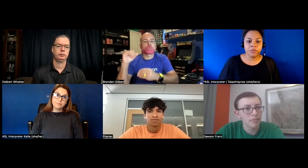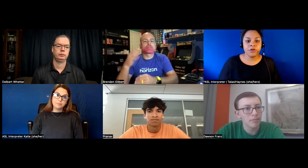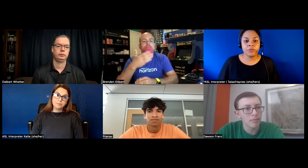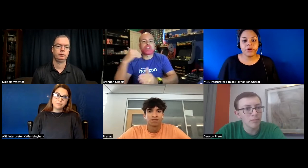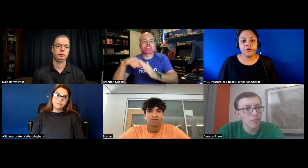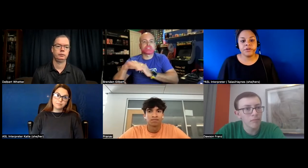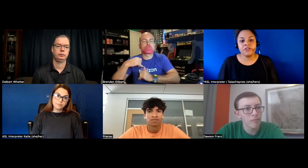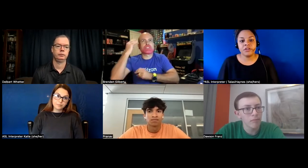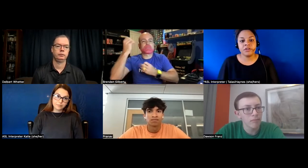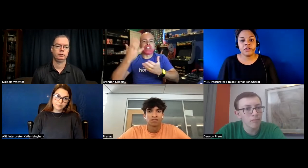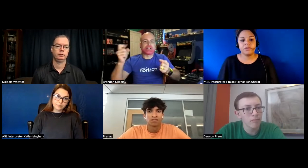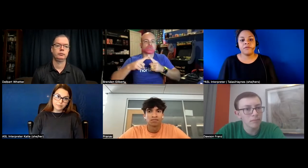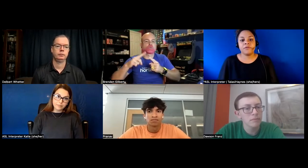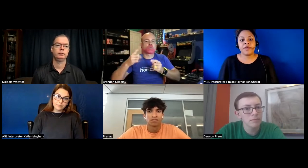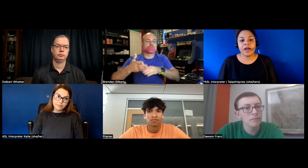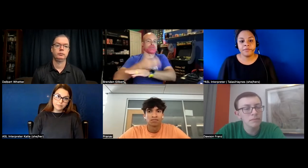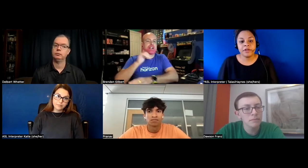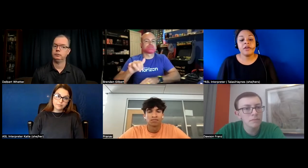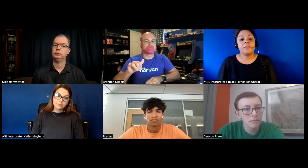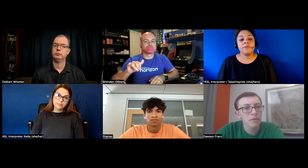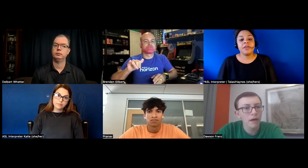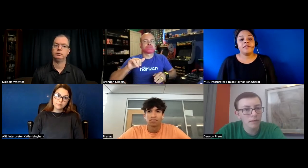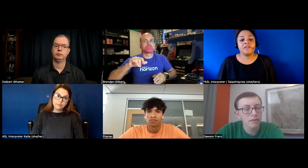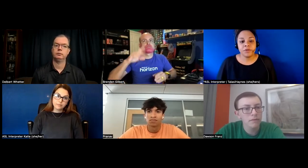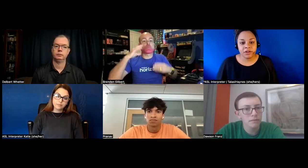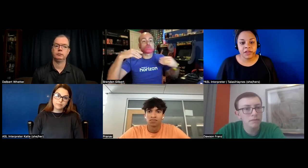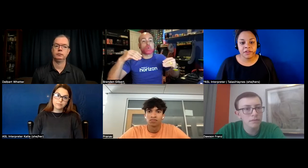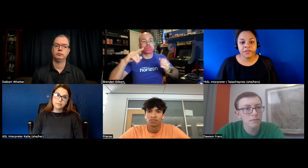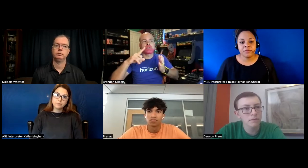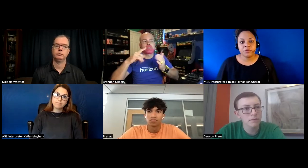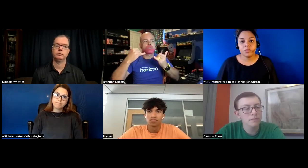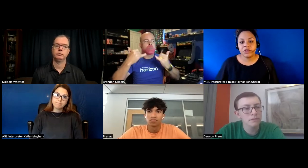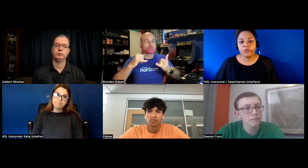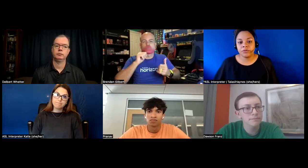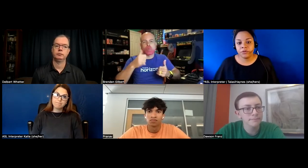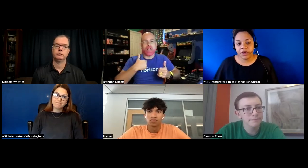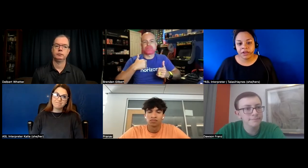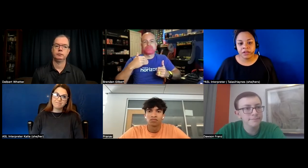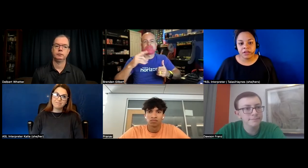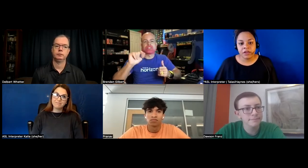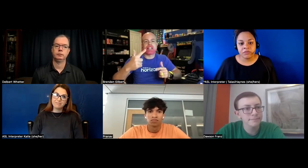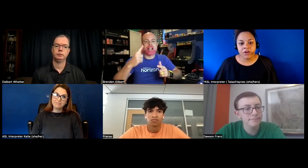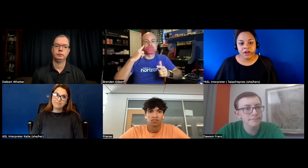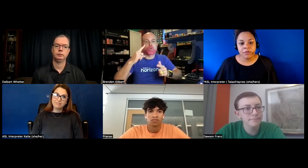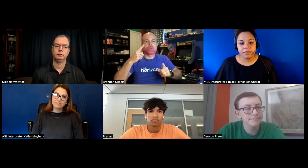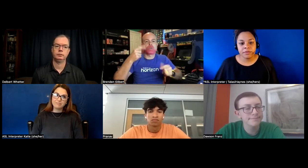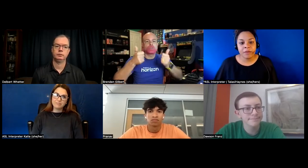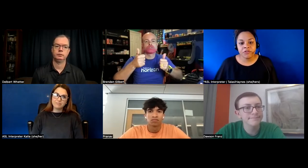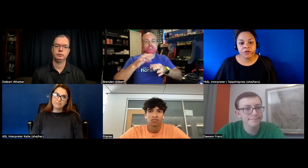putting a prioritization um for the app being accessibility i think that we need to improve that right now app stores